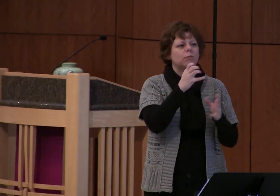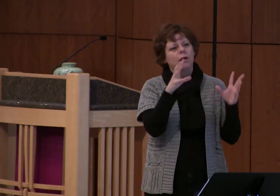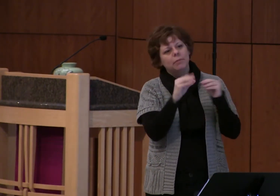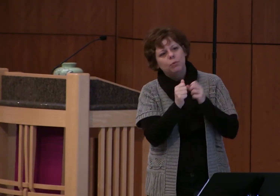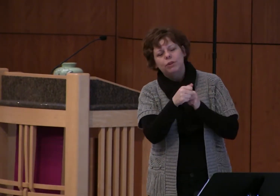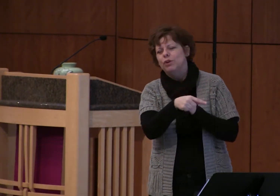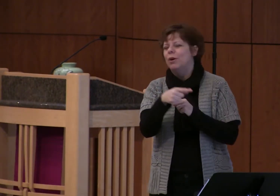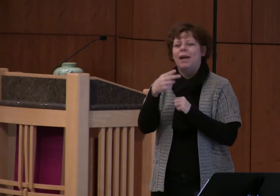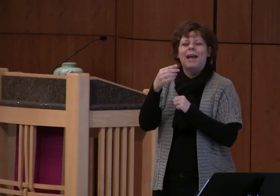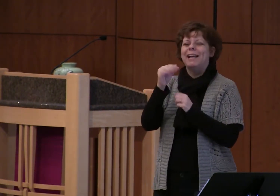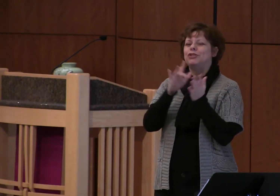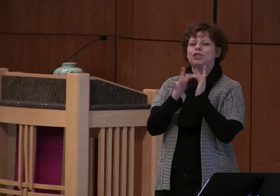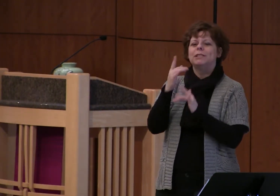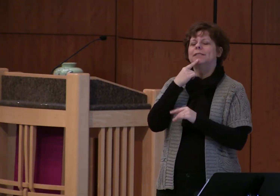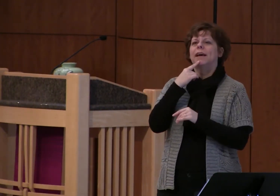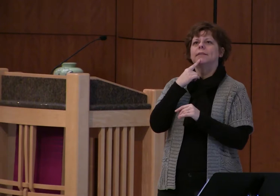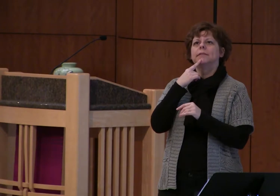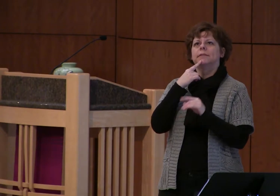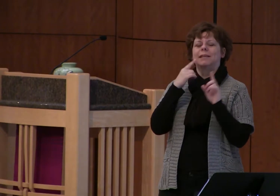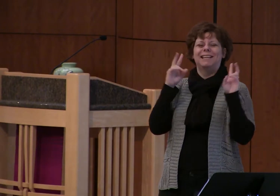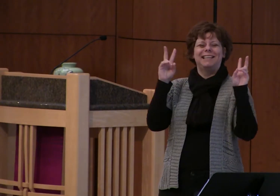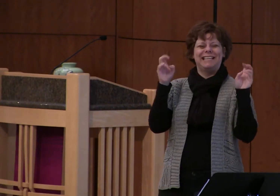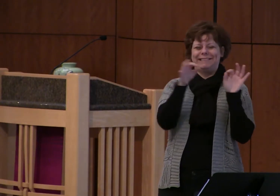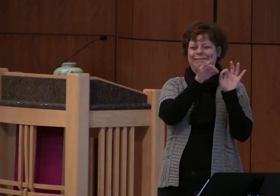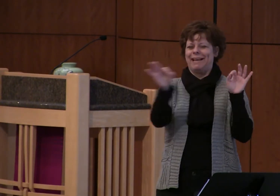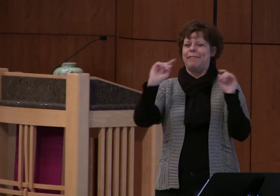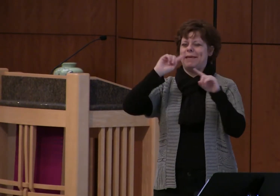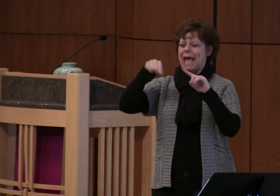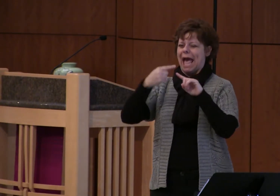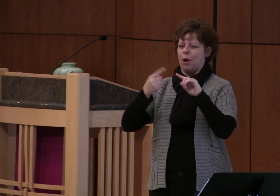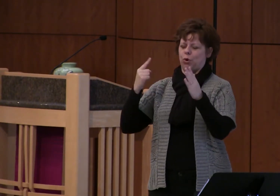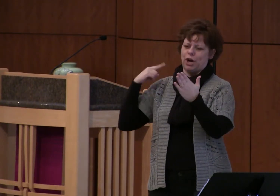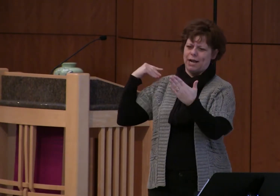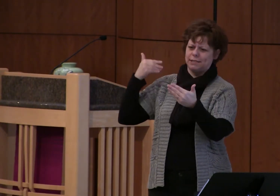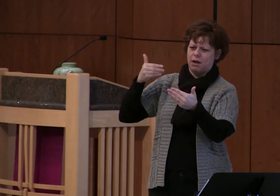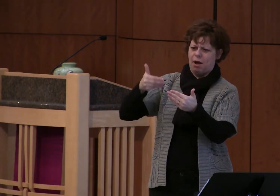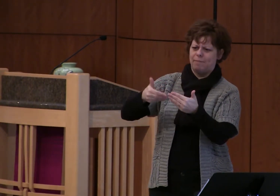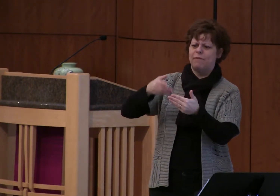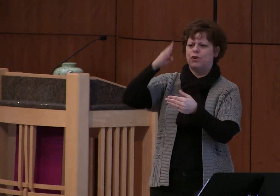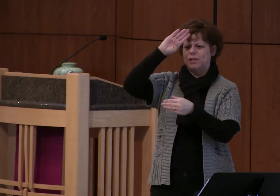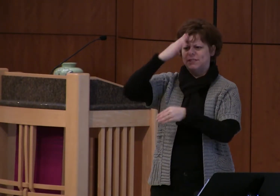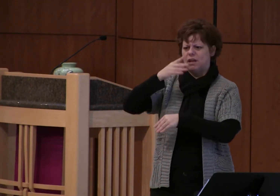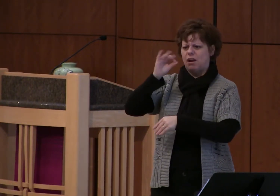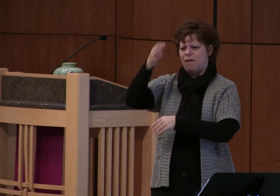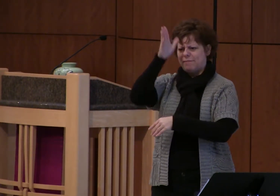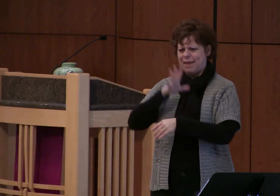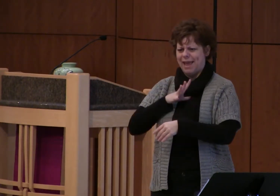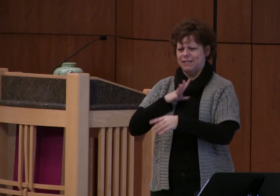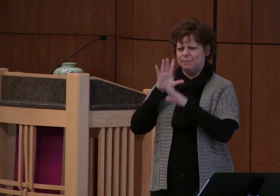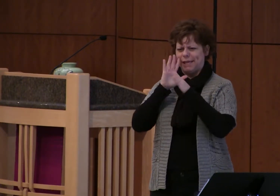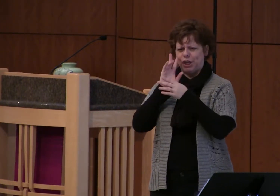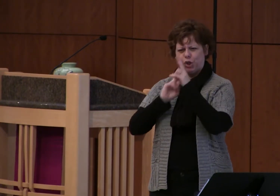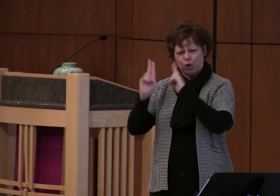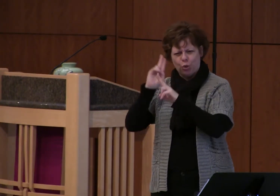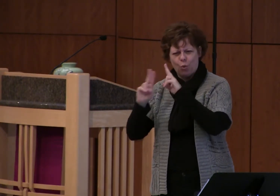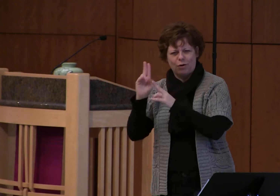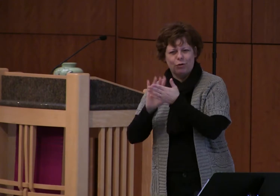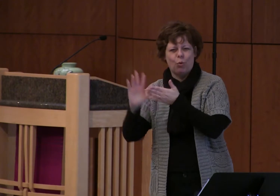cryptically the hour has come for the son of man to be glorified and then a few sentences